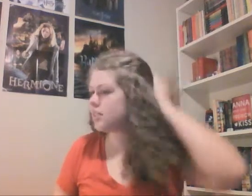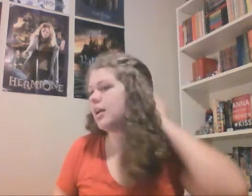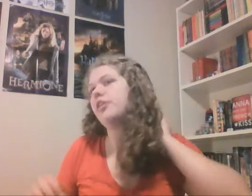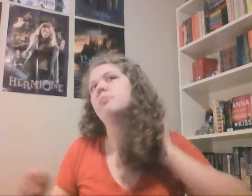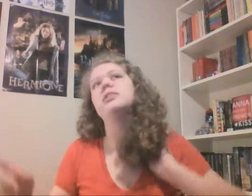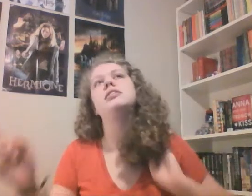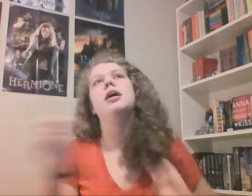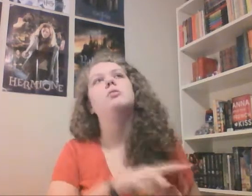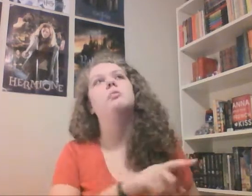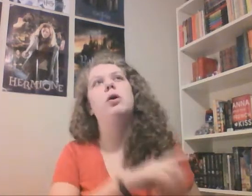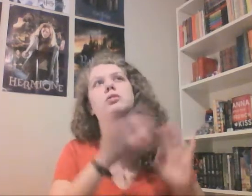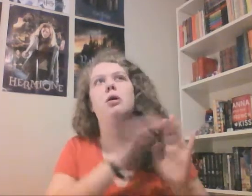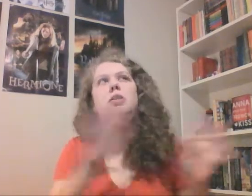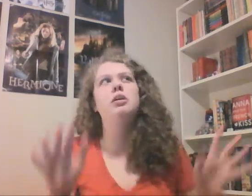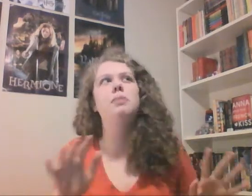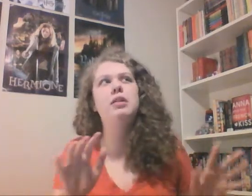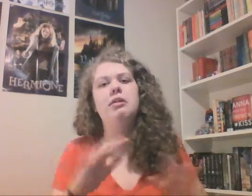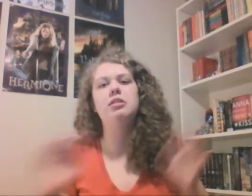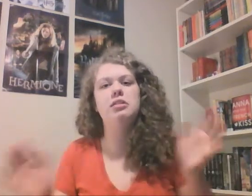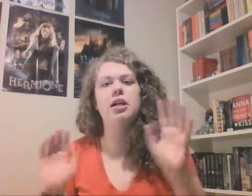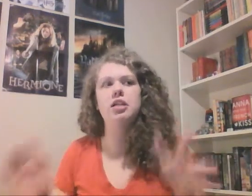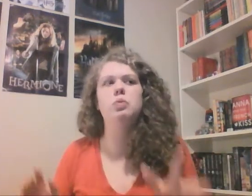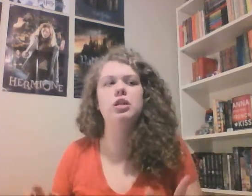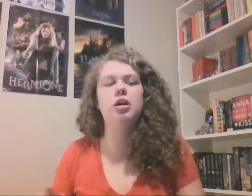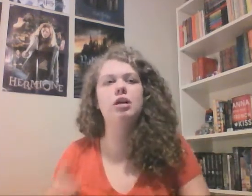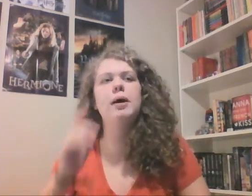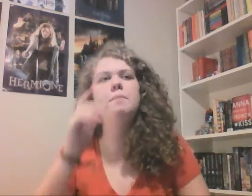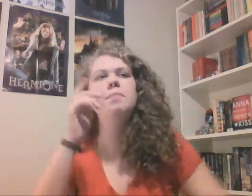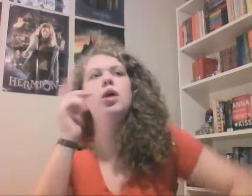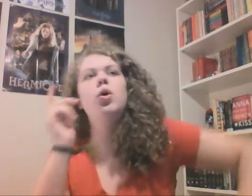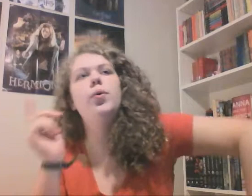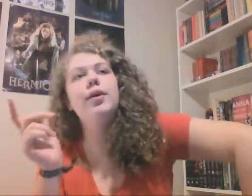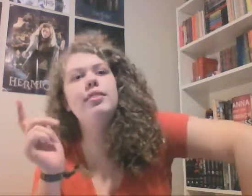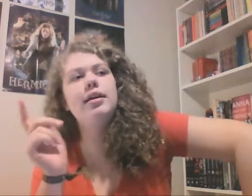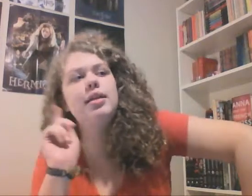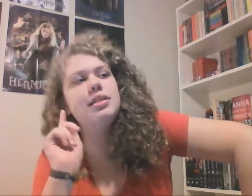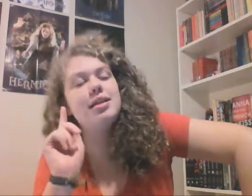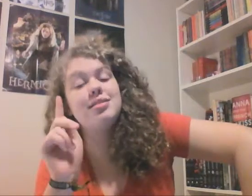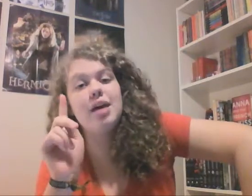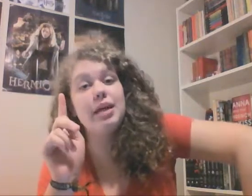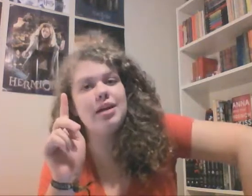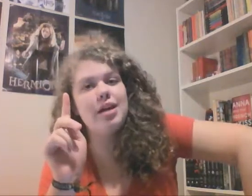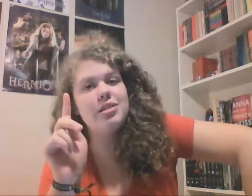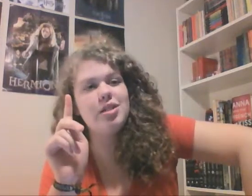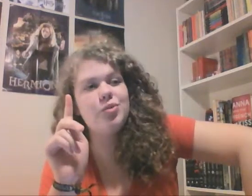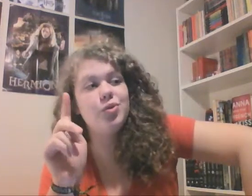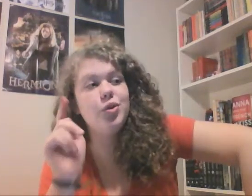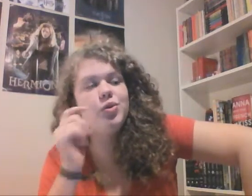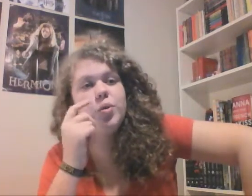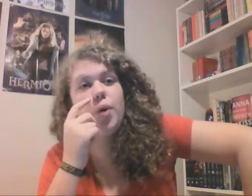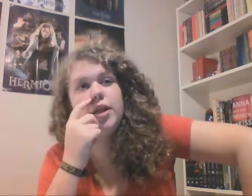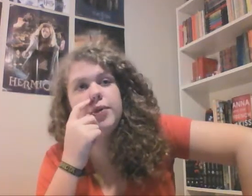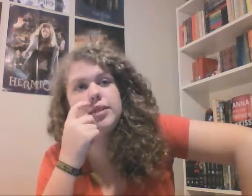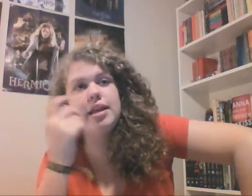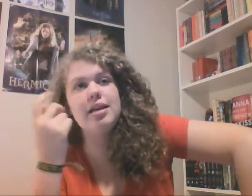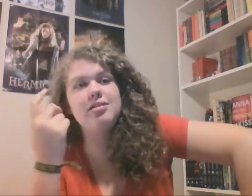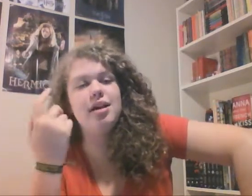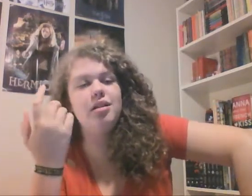that I either missed out while talking about that or that I just want to talk about one thing is that Simon can now see the runes while they were standing outside the